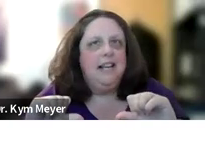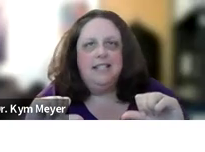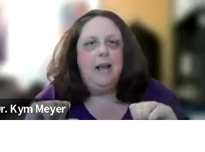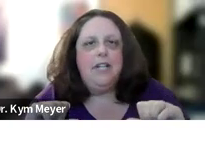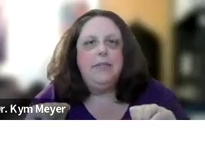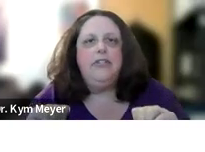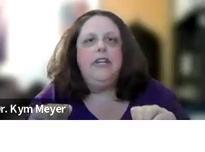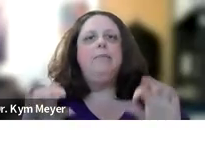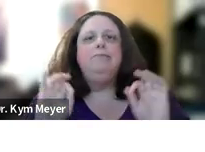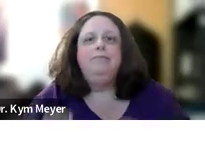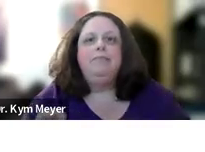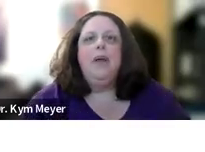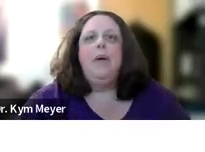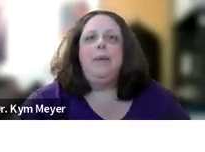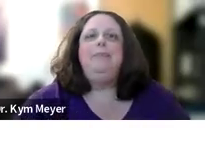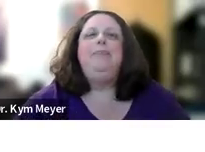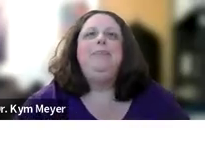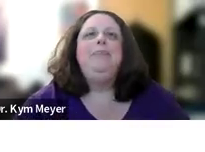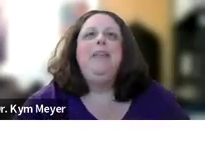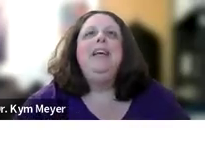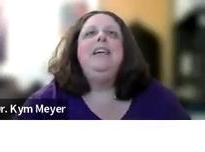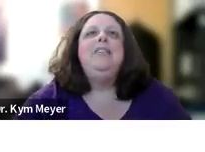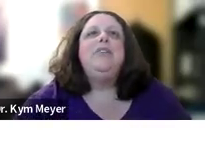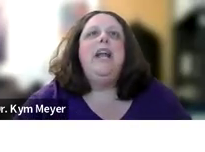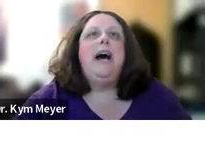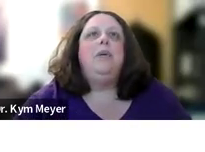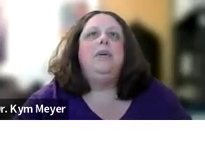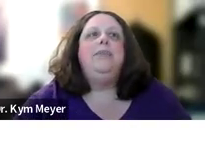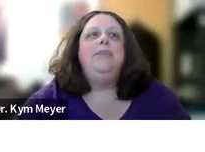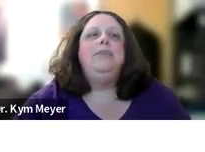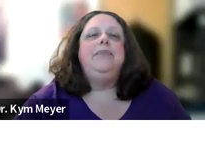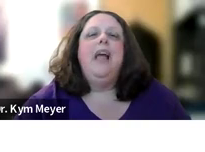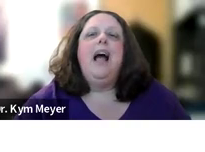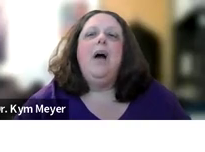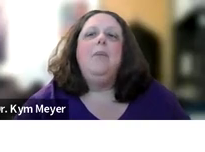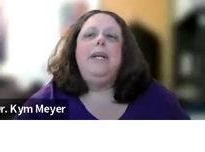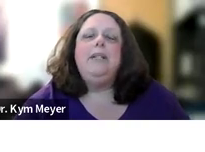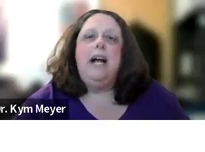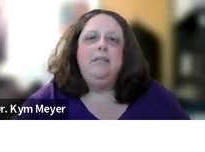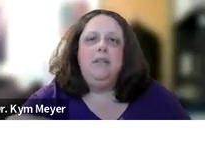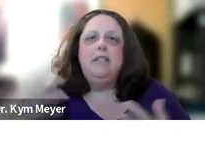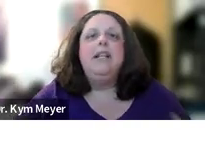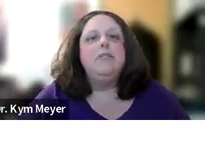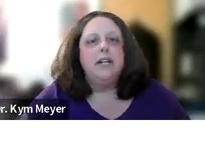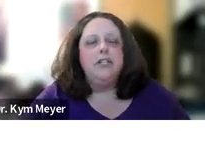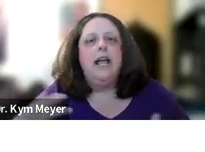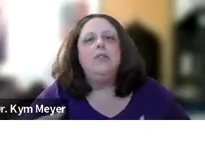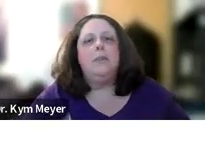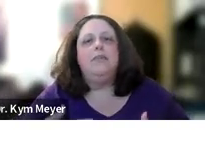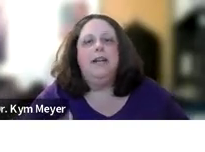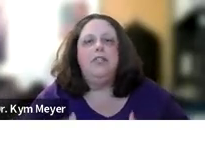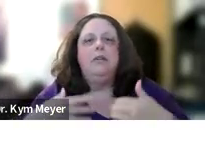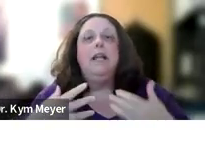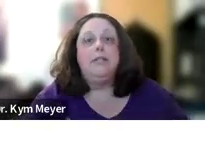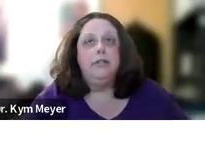Not discussed language acquisition yet. Okay. So now we, this is an introduction to